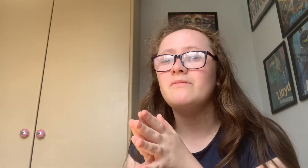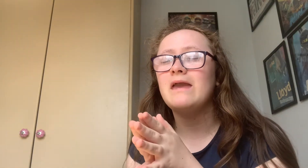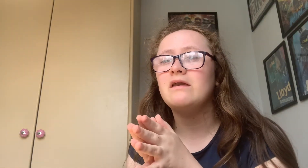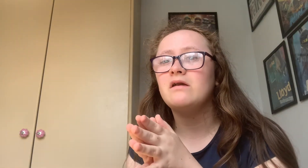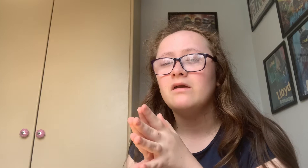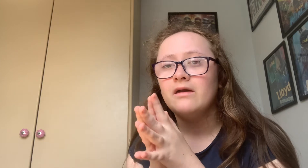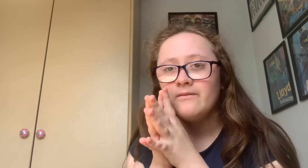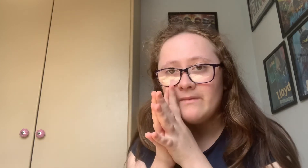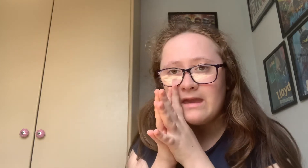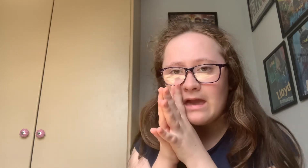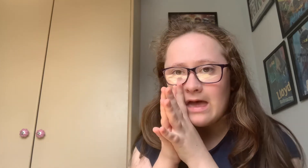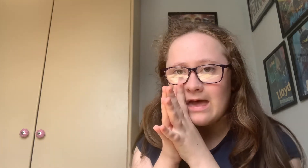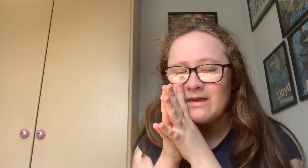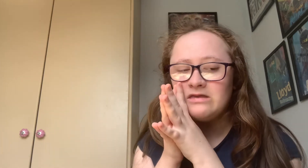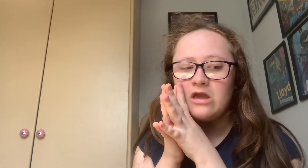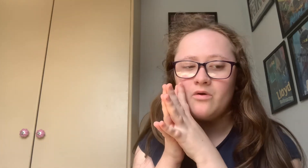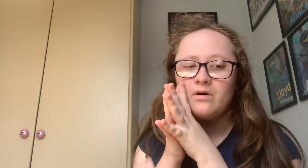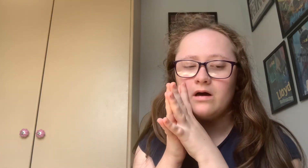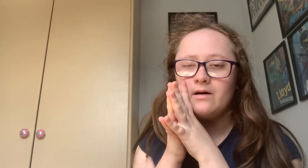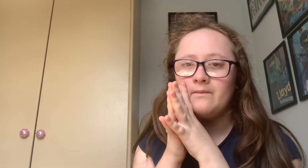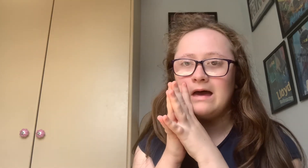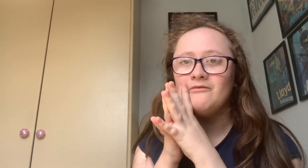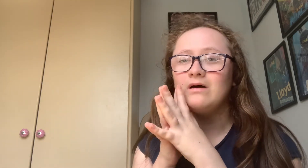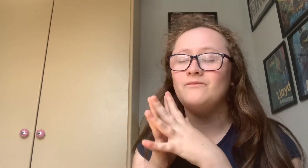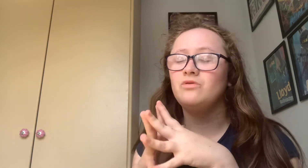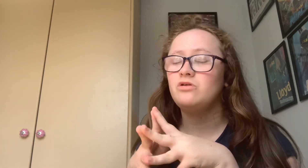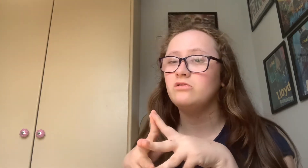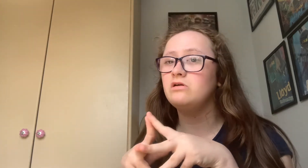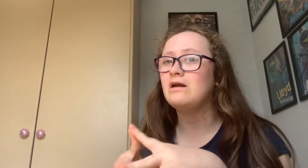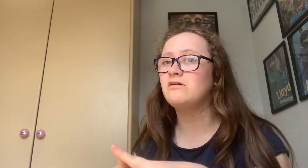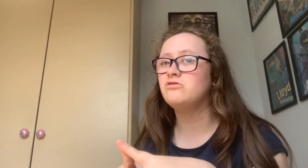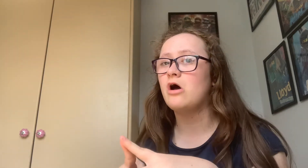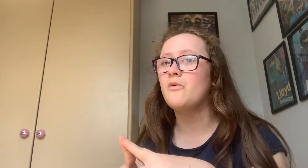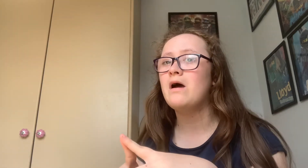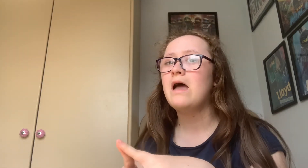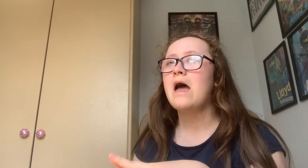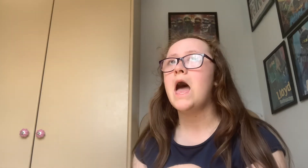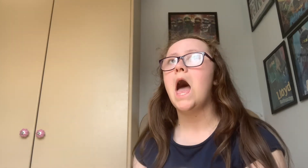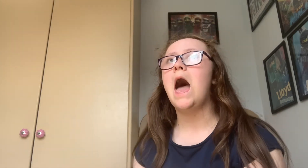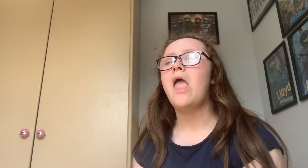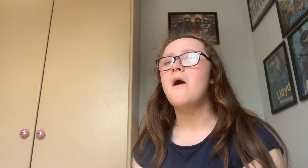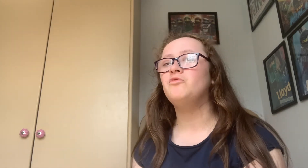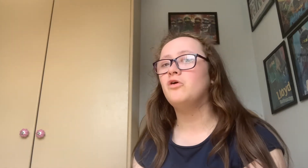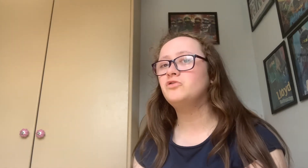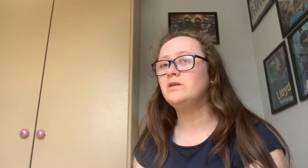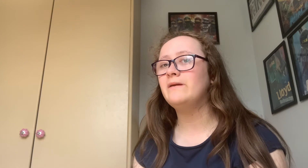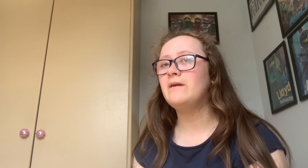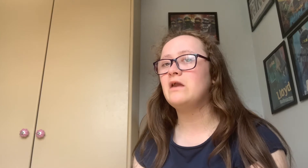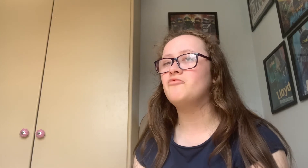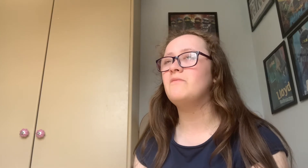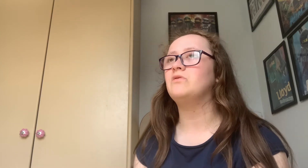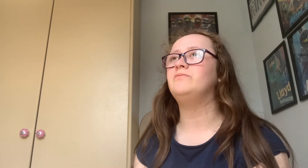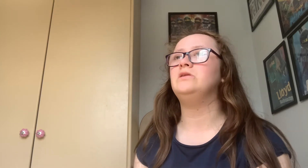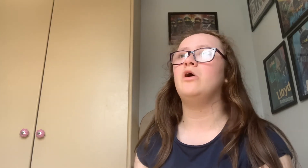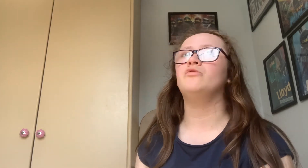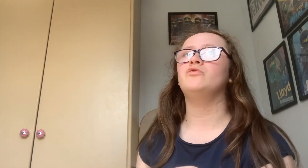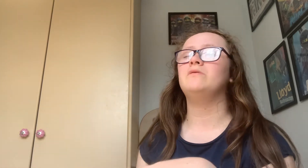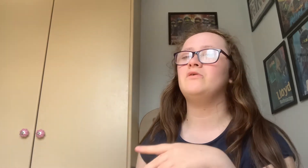make make a new I will I'm just so you guys know I am NOT gonna be making Roblox videos only because